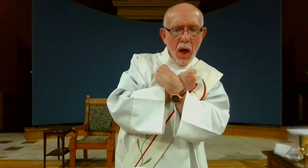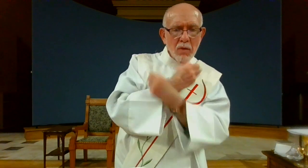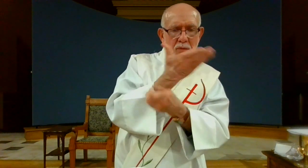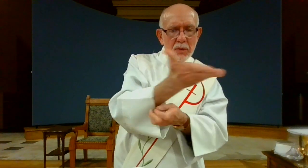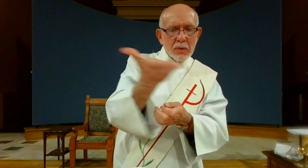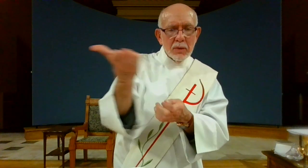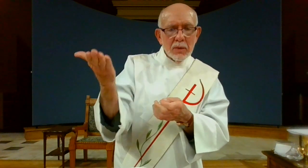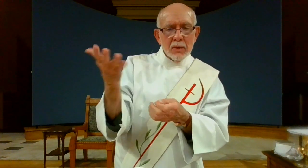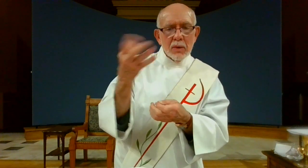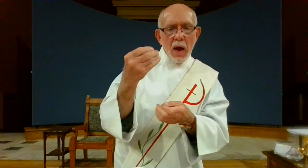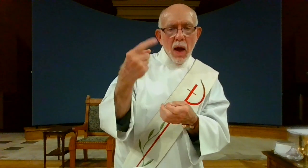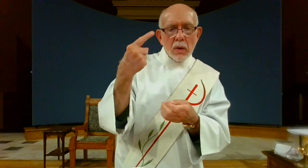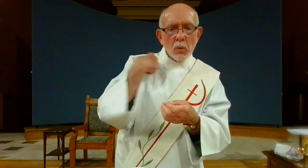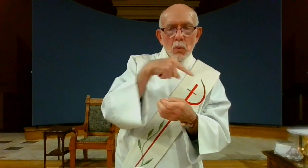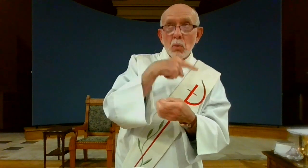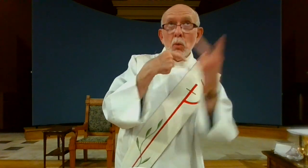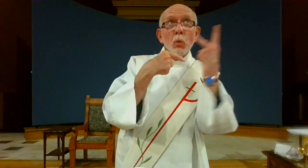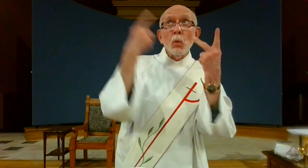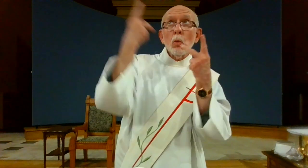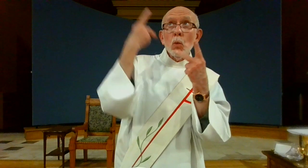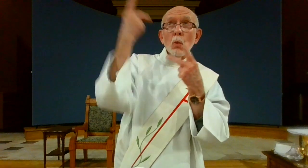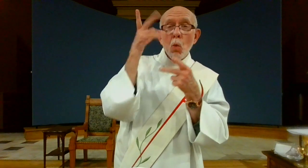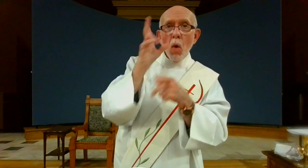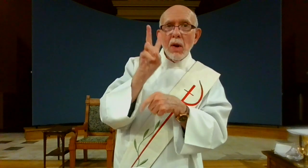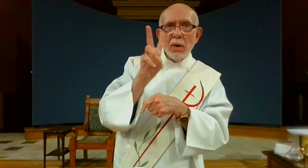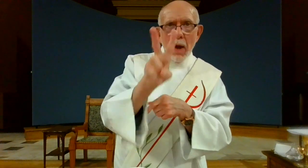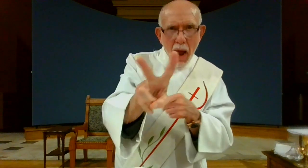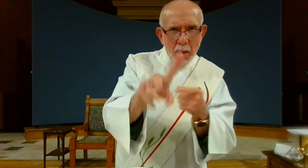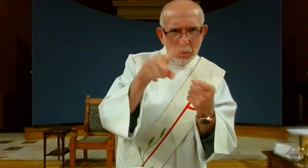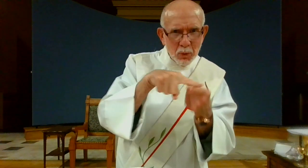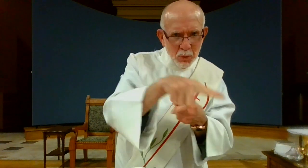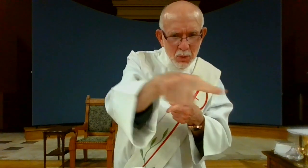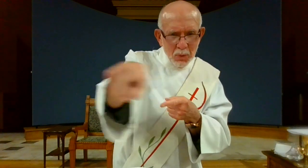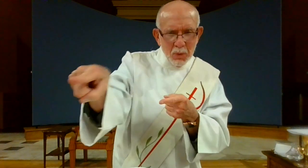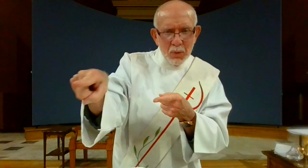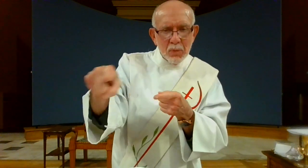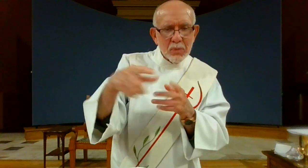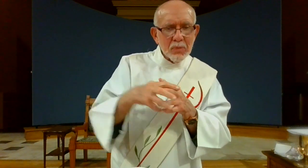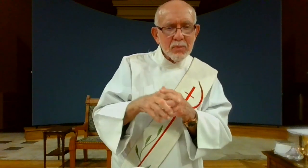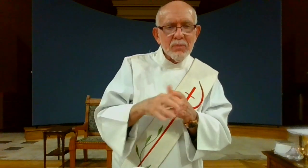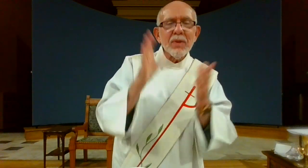and my Father will love him and we will come to him.